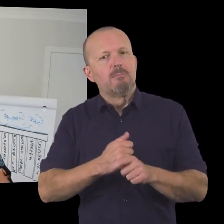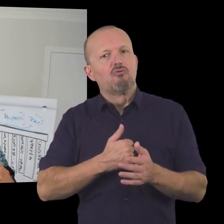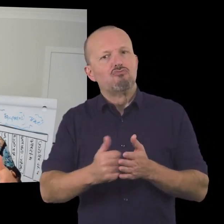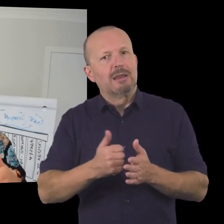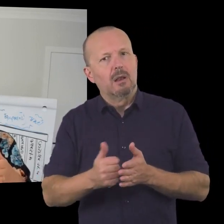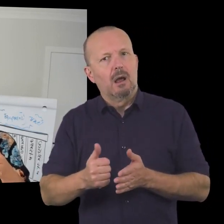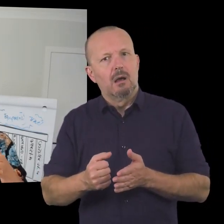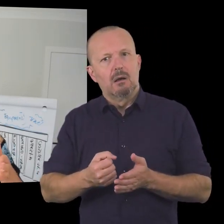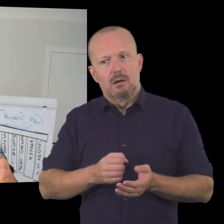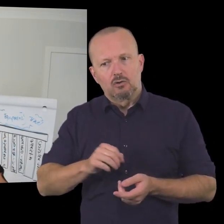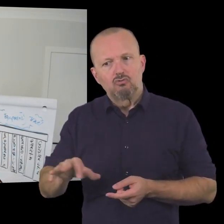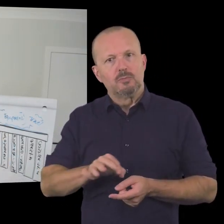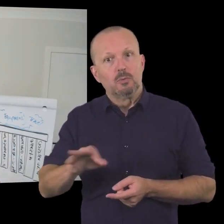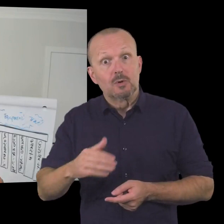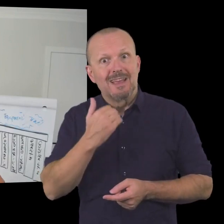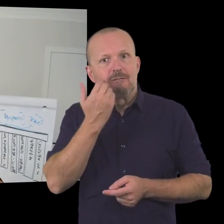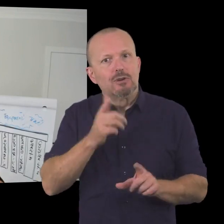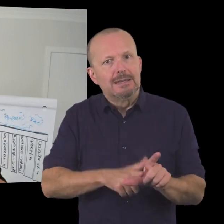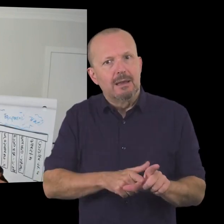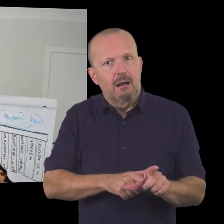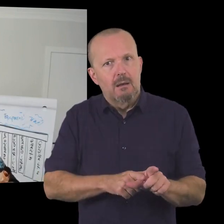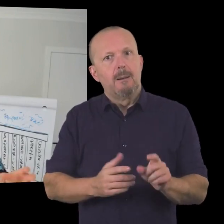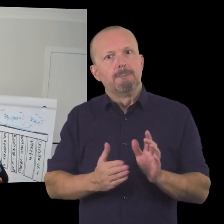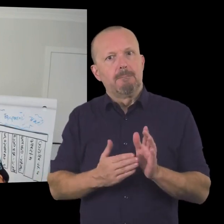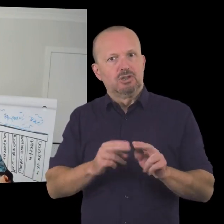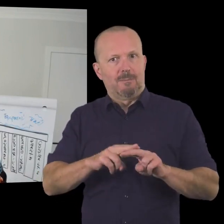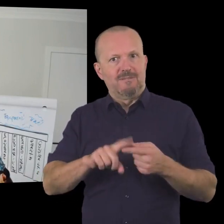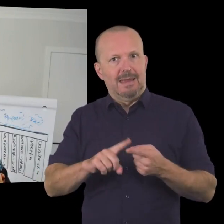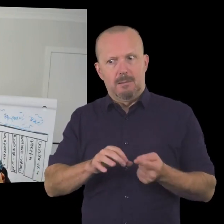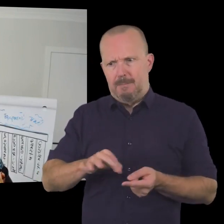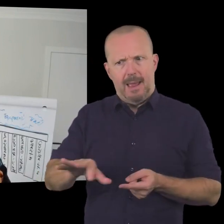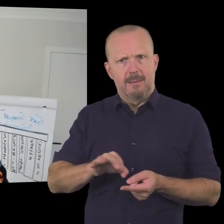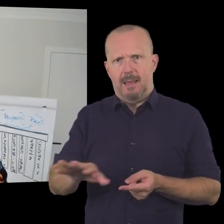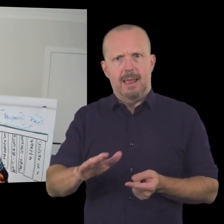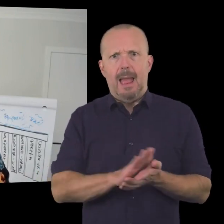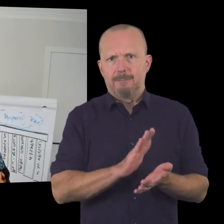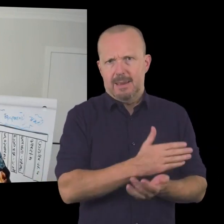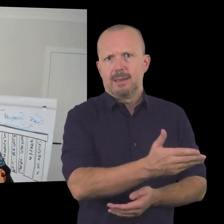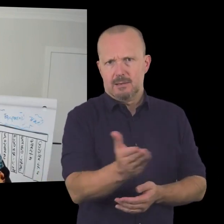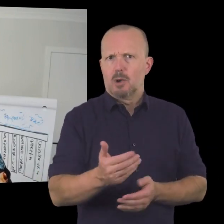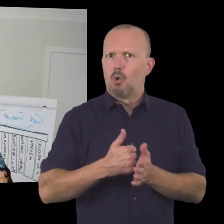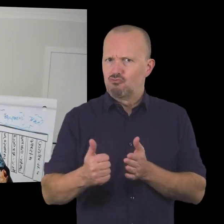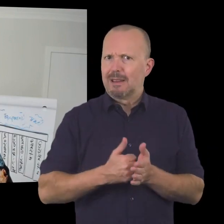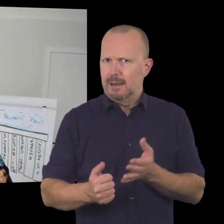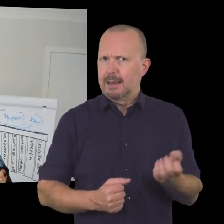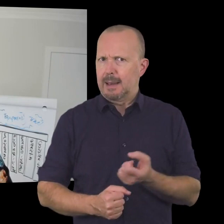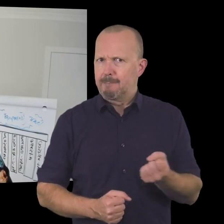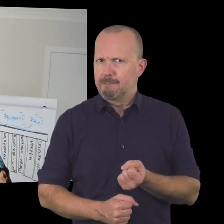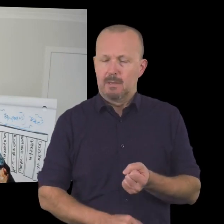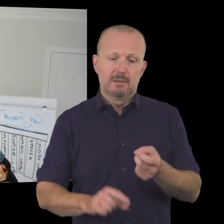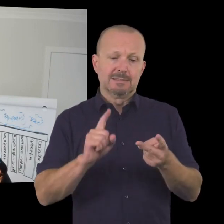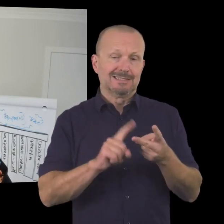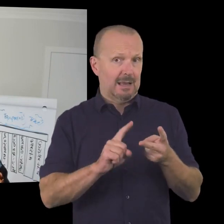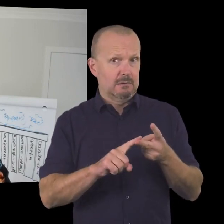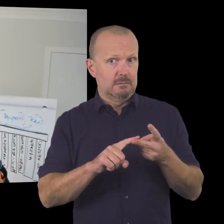contributors because each year they paid their membership fee uh they be part of inspirational woman uh the second thing that they uh